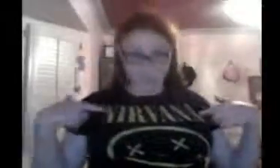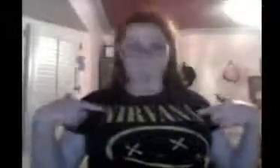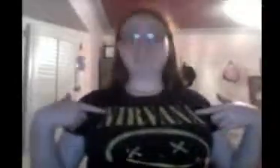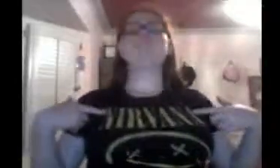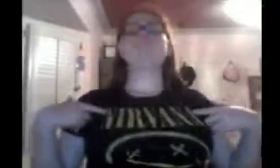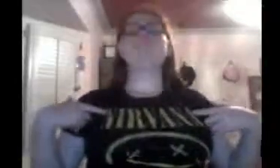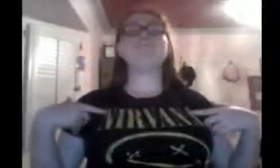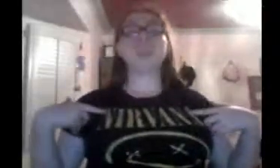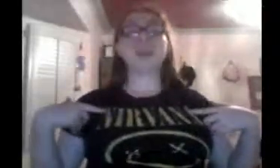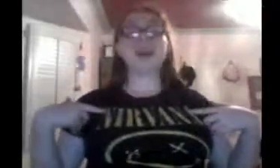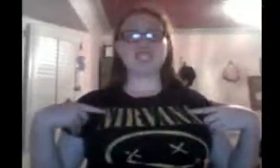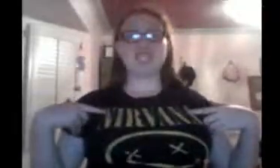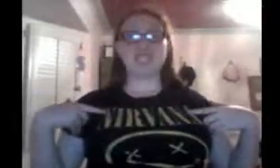Fuck. Nirvana shirt.